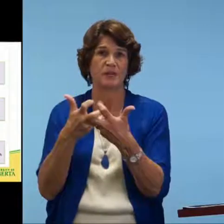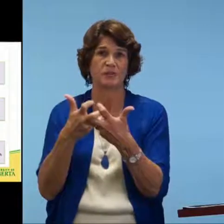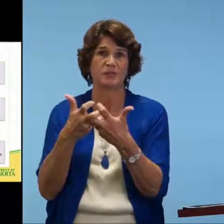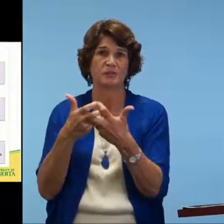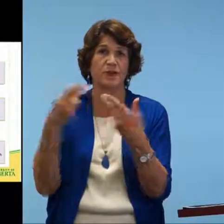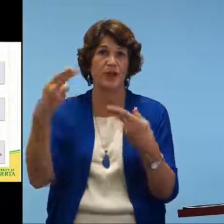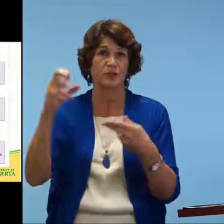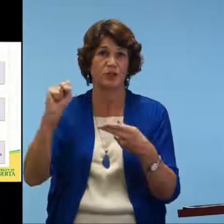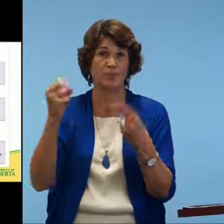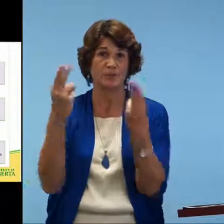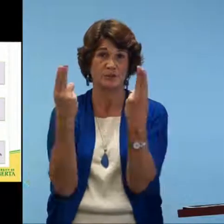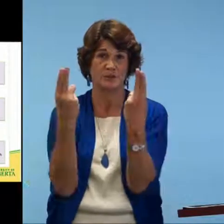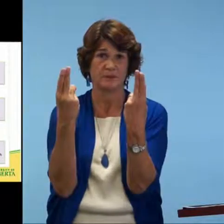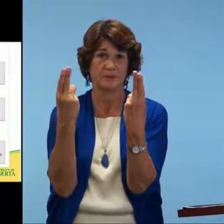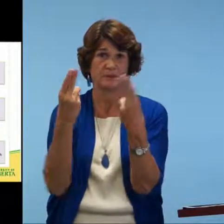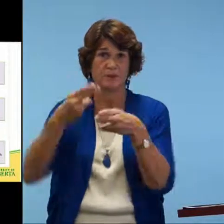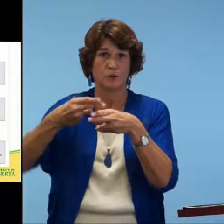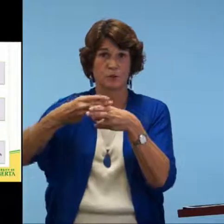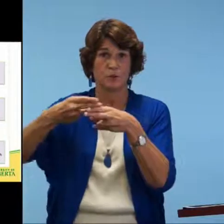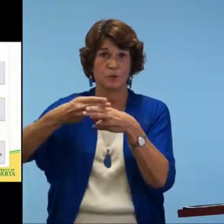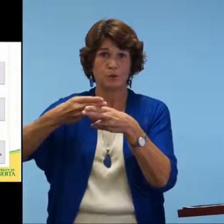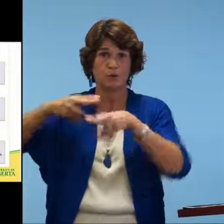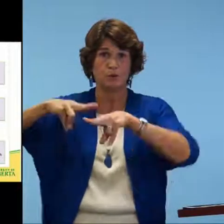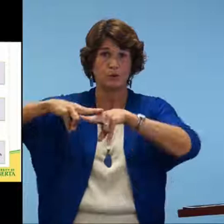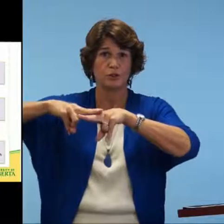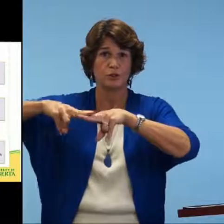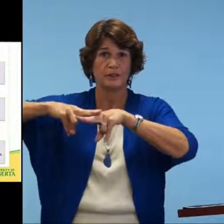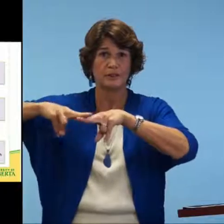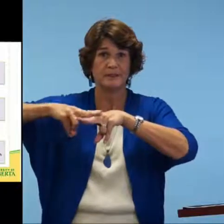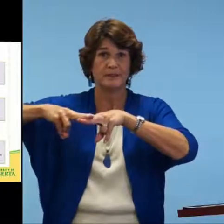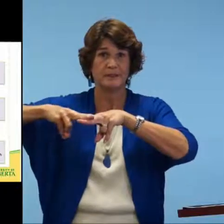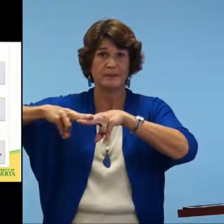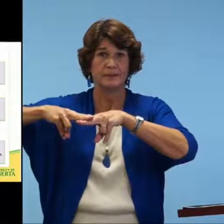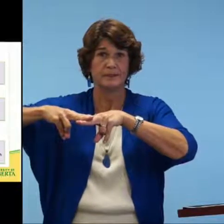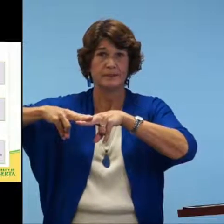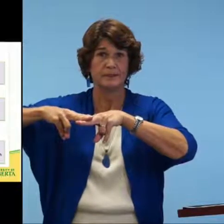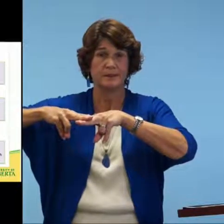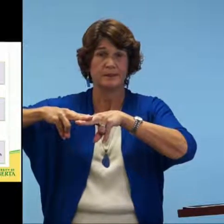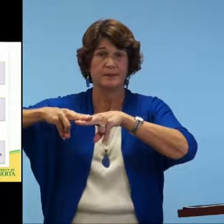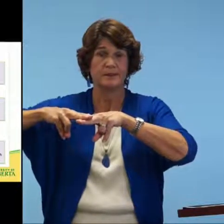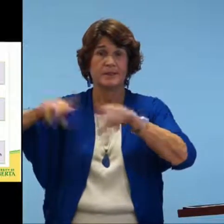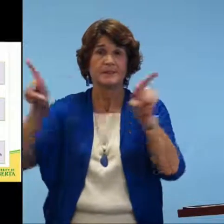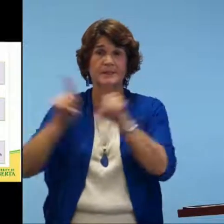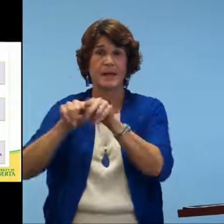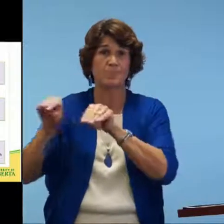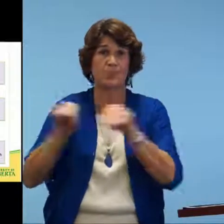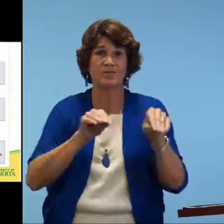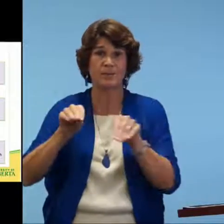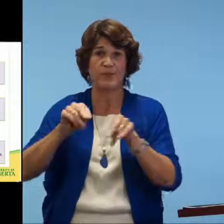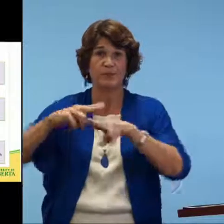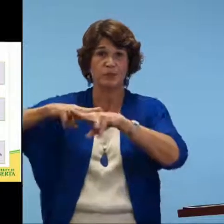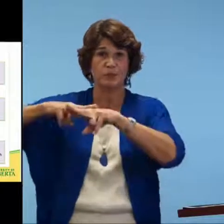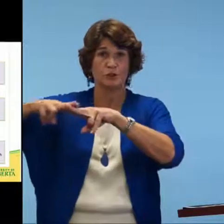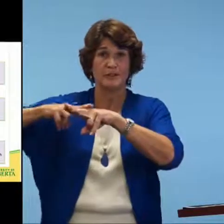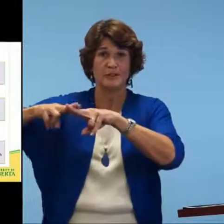parameters. It meets the handshake, being that of soon, very same handshake, the same movement